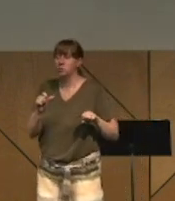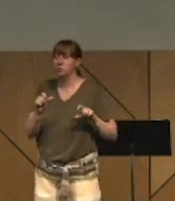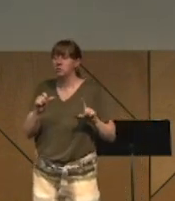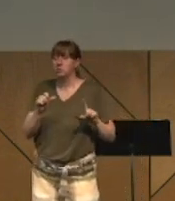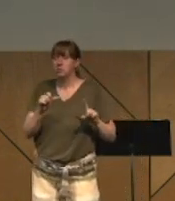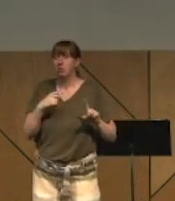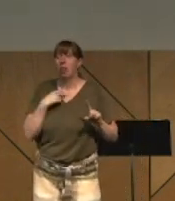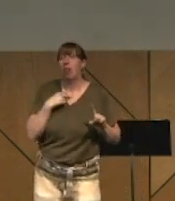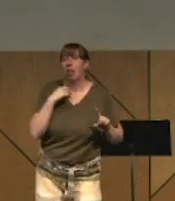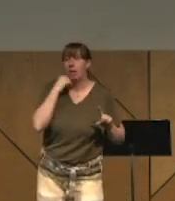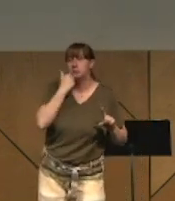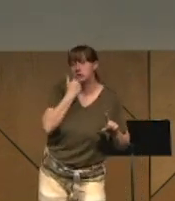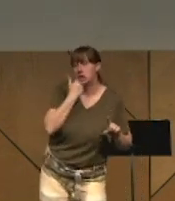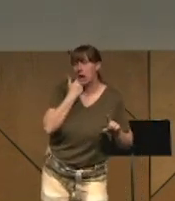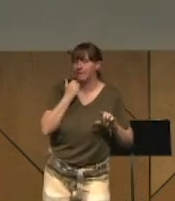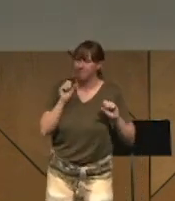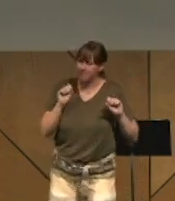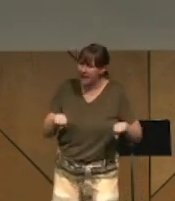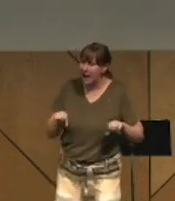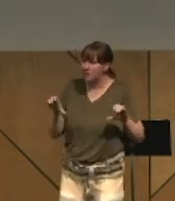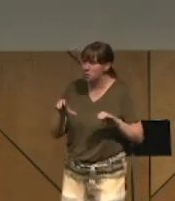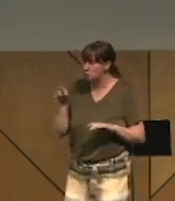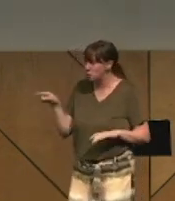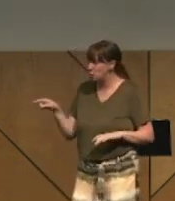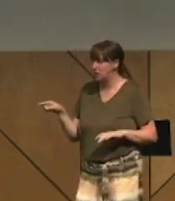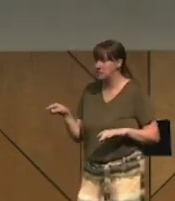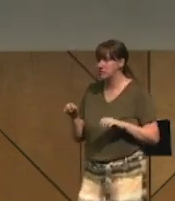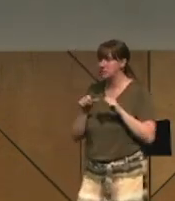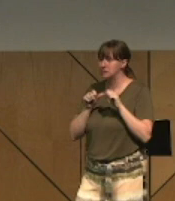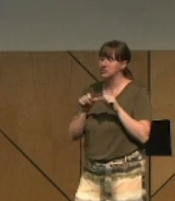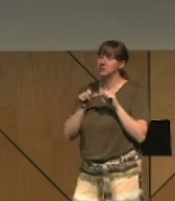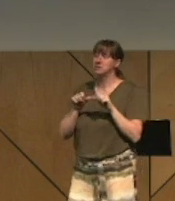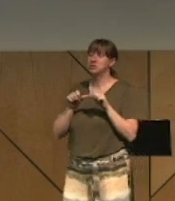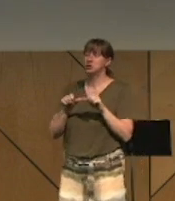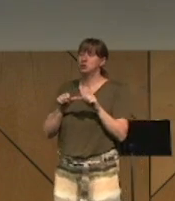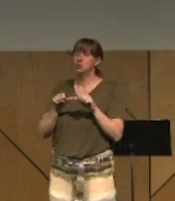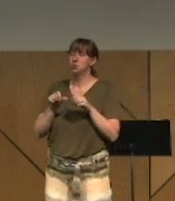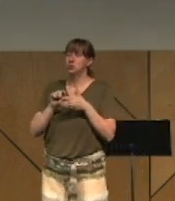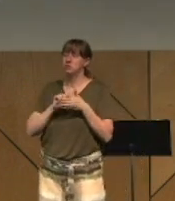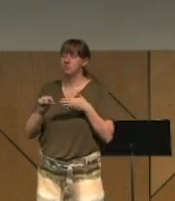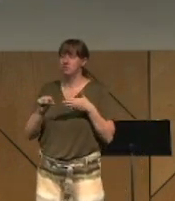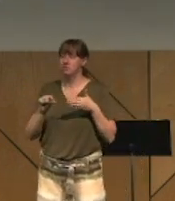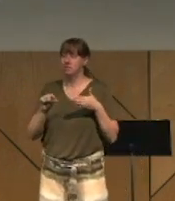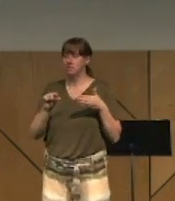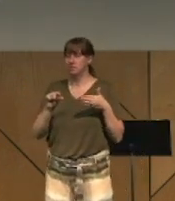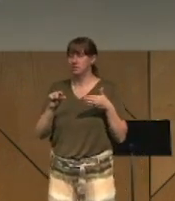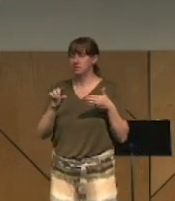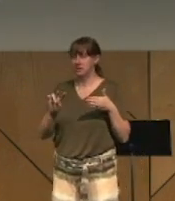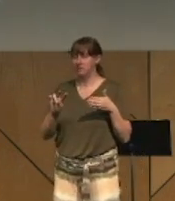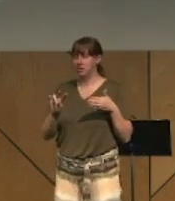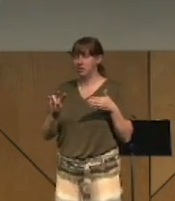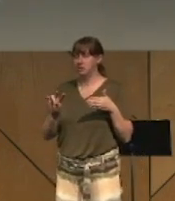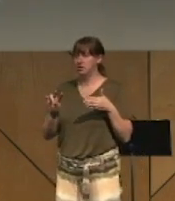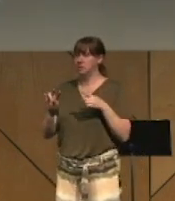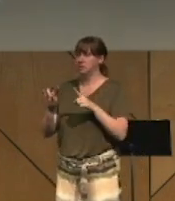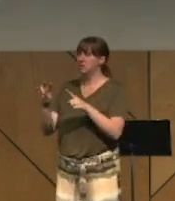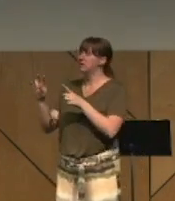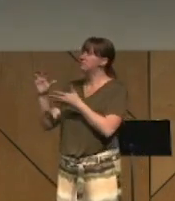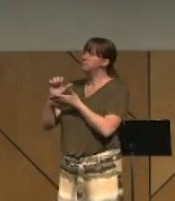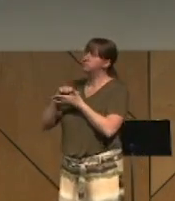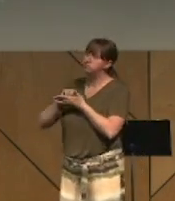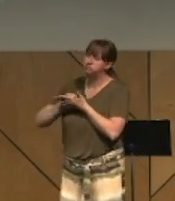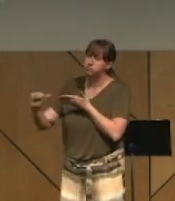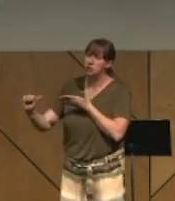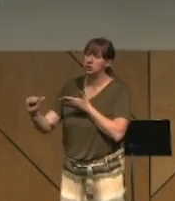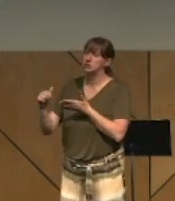You can pray this and be honest with God. He continues in Psalm 51 verse 7, Purge me with hyssop, and I shall